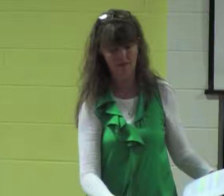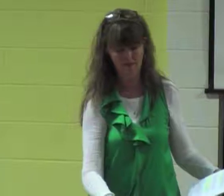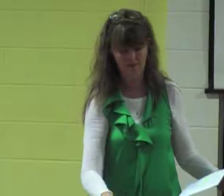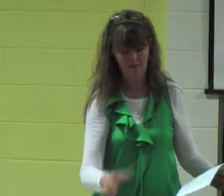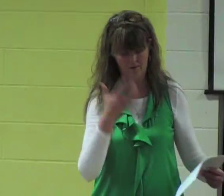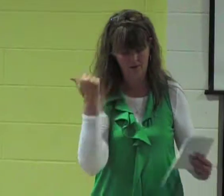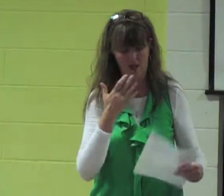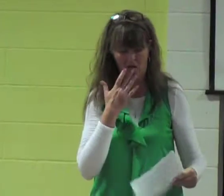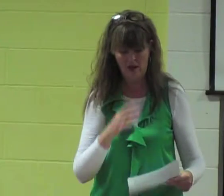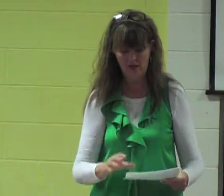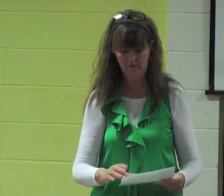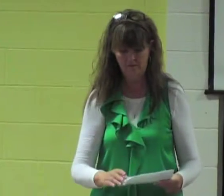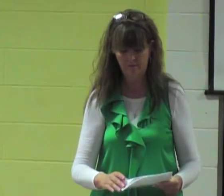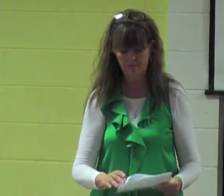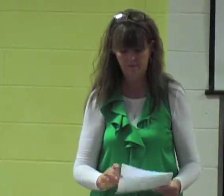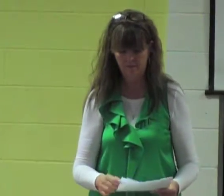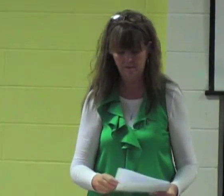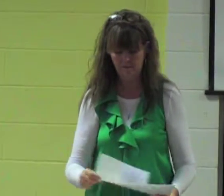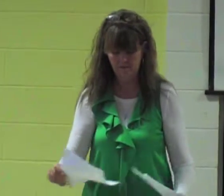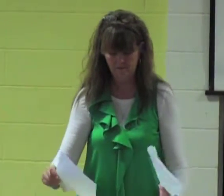Okay, I forgot to get shut up here.